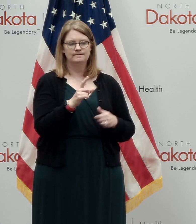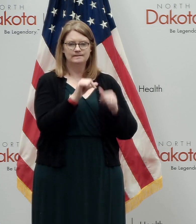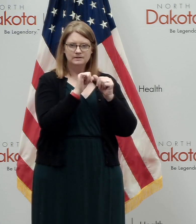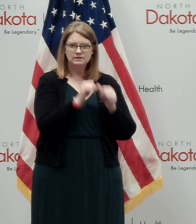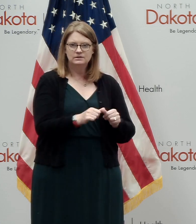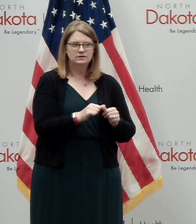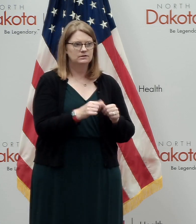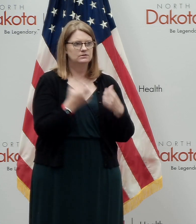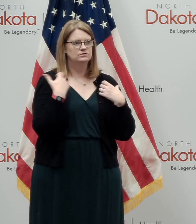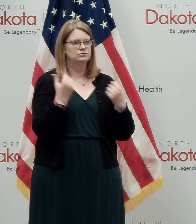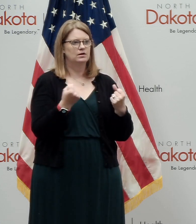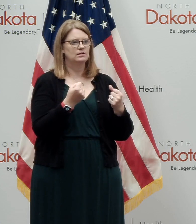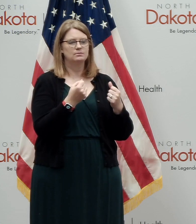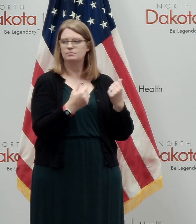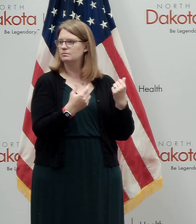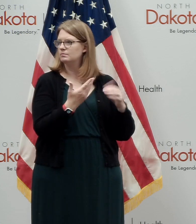before.